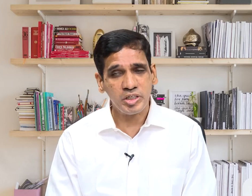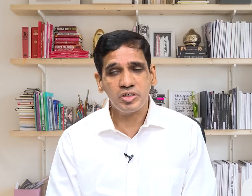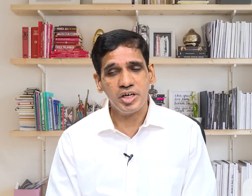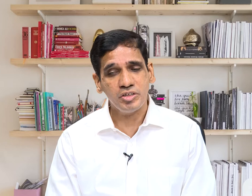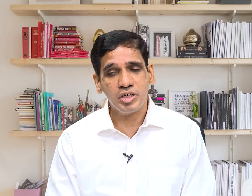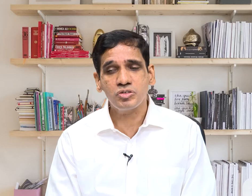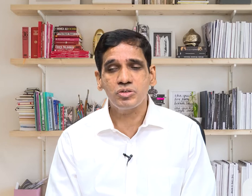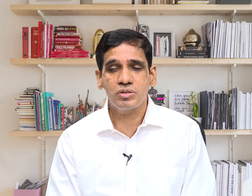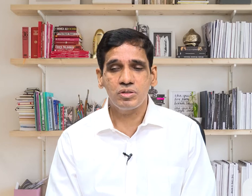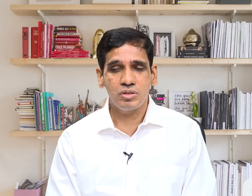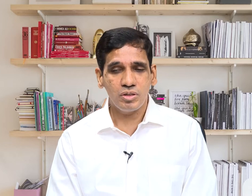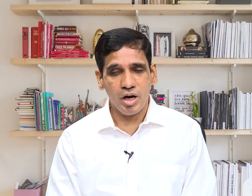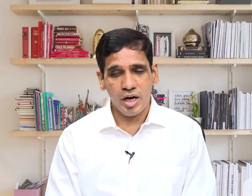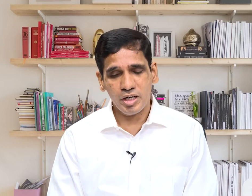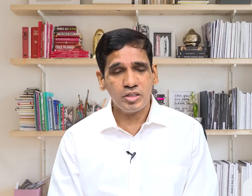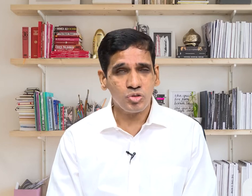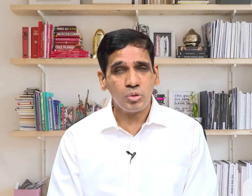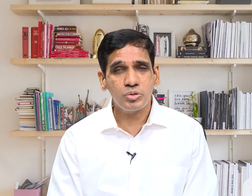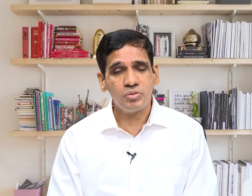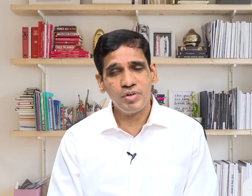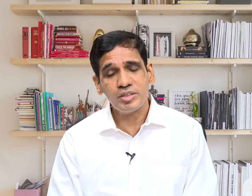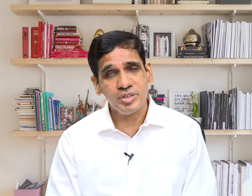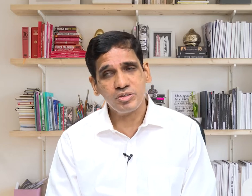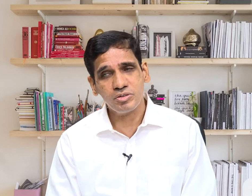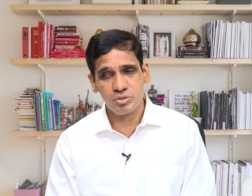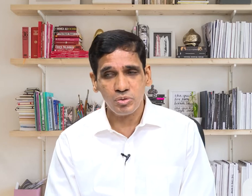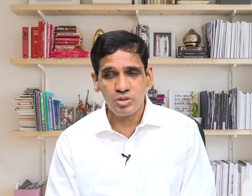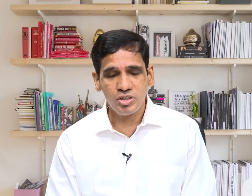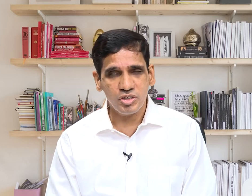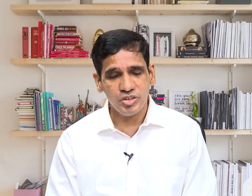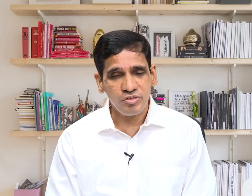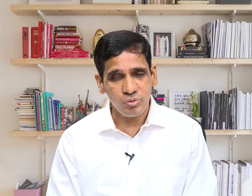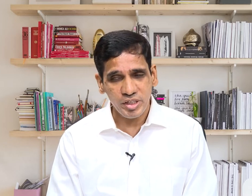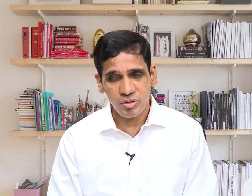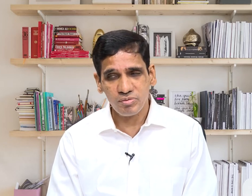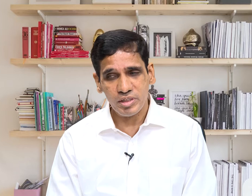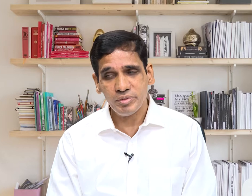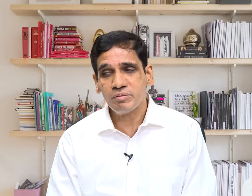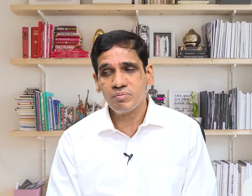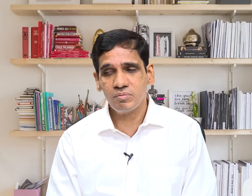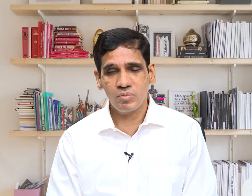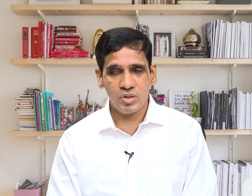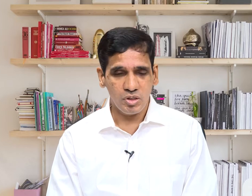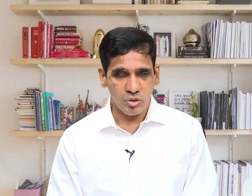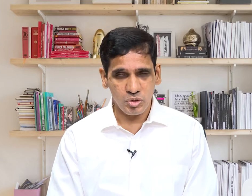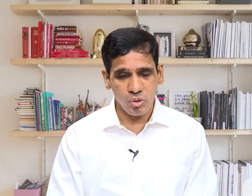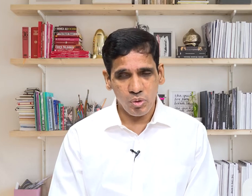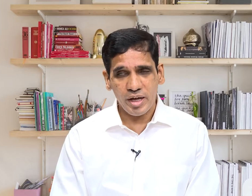heritage it's also fundamental to deaf ways of living so an